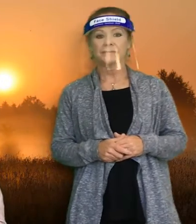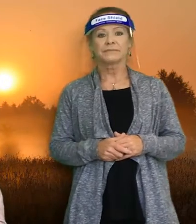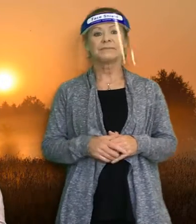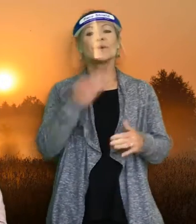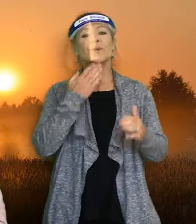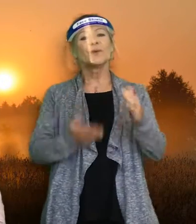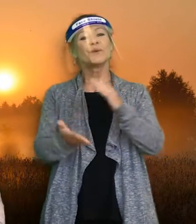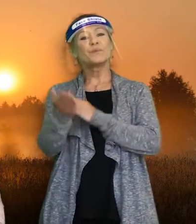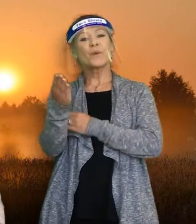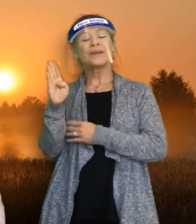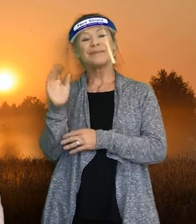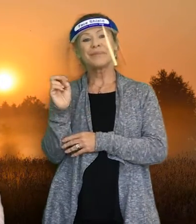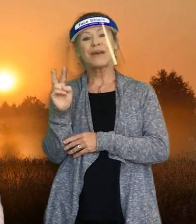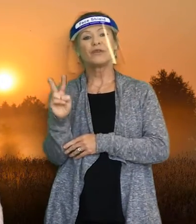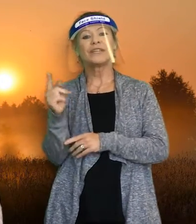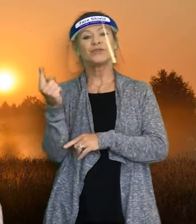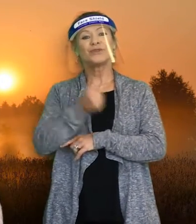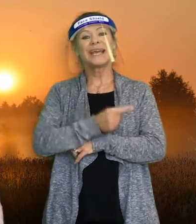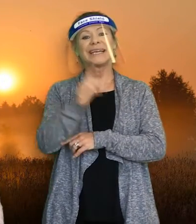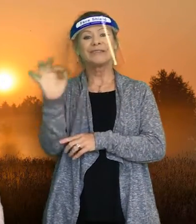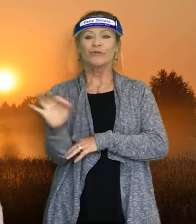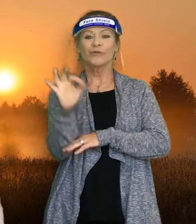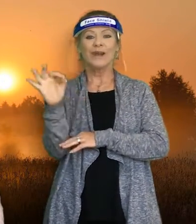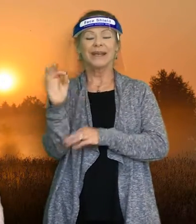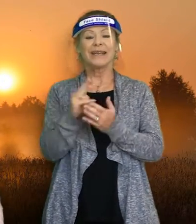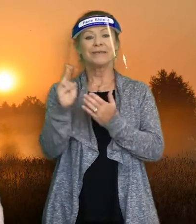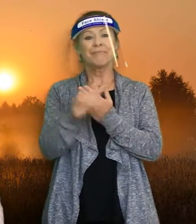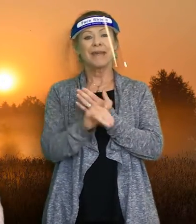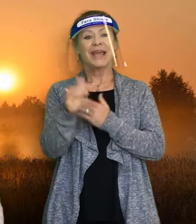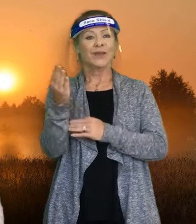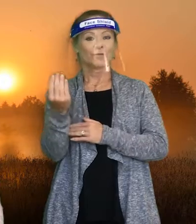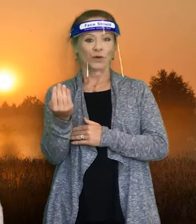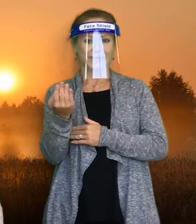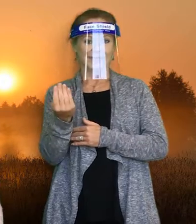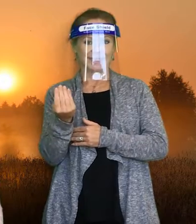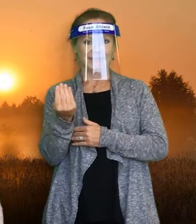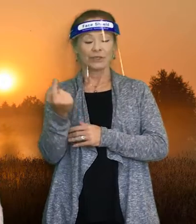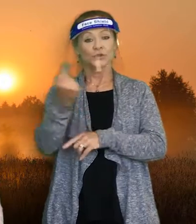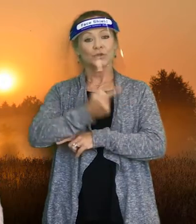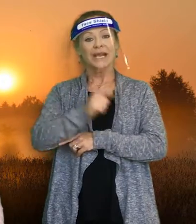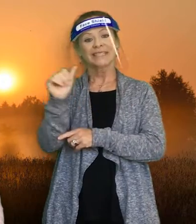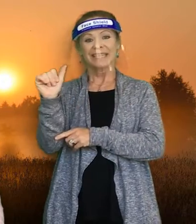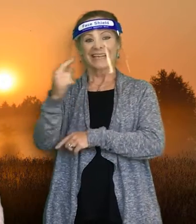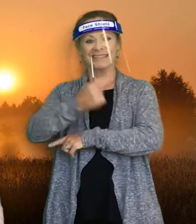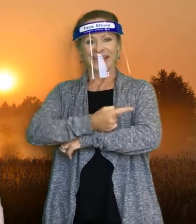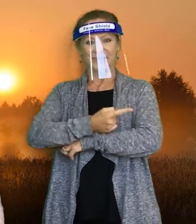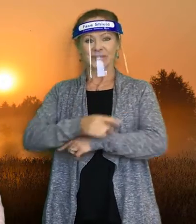Good morning, Beverage. Today is Friday, May 14th. Today is an A day.